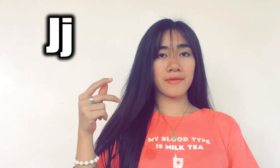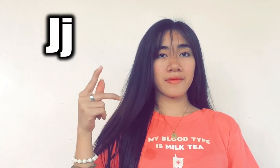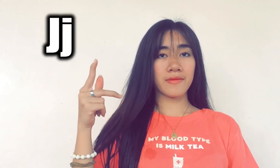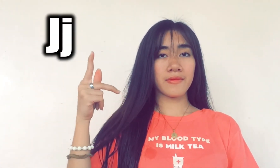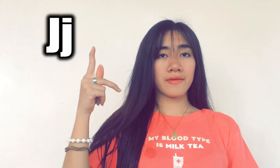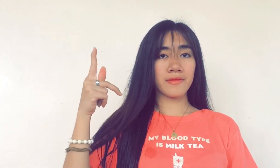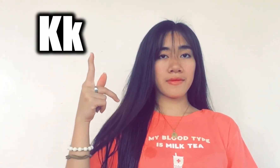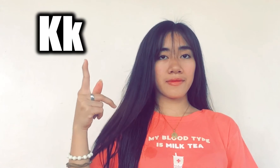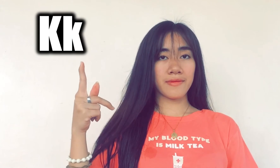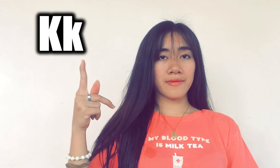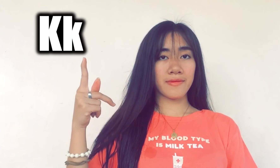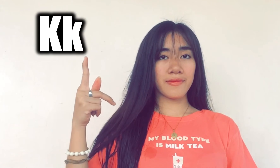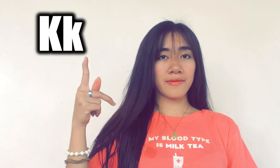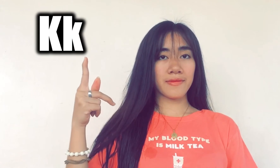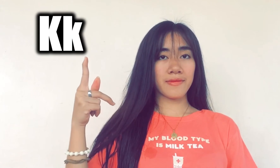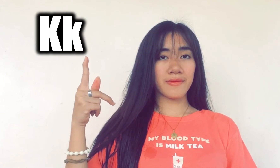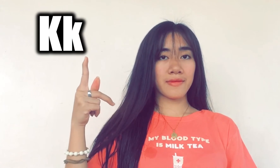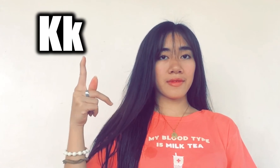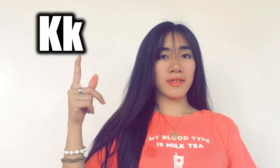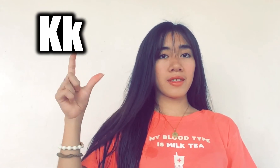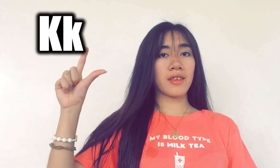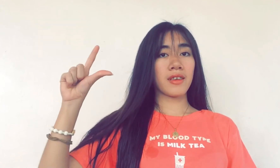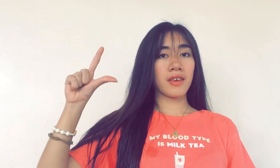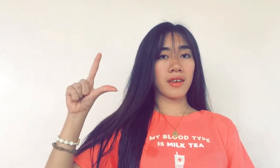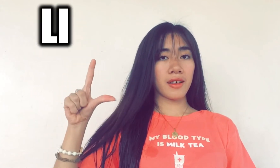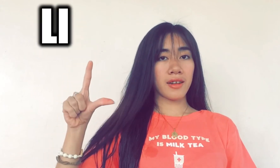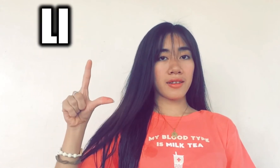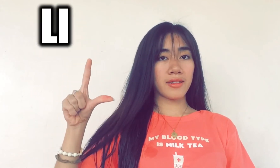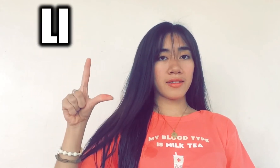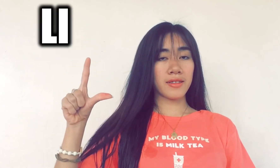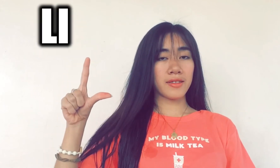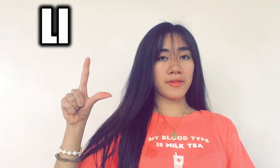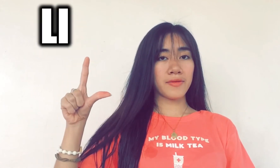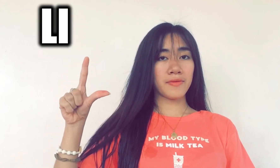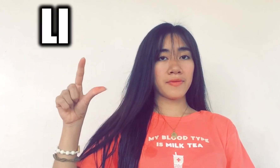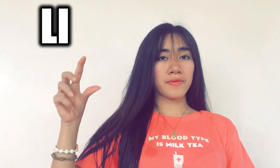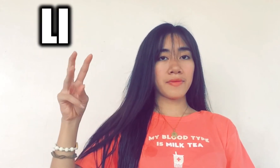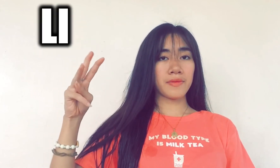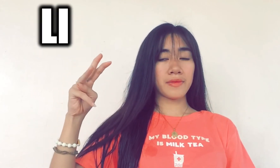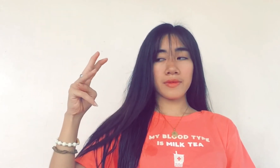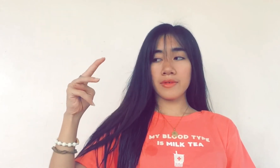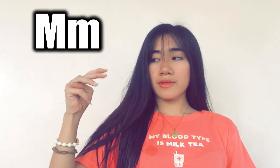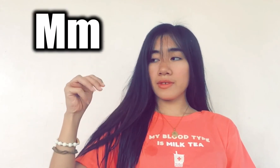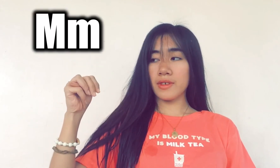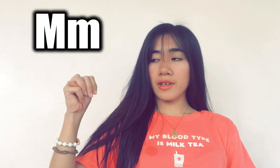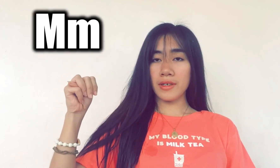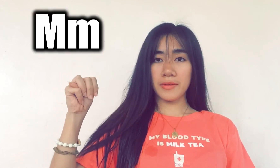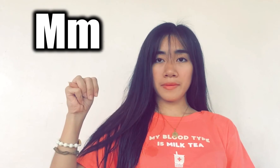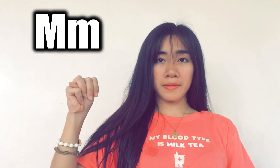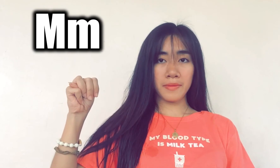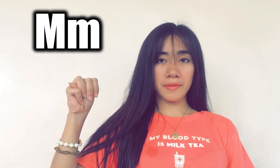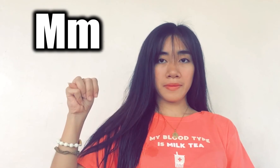K, L, M,